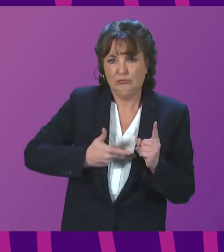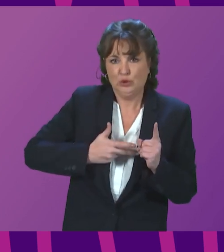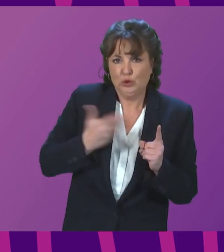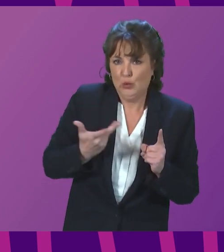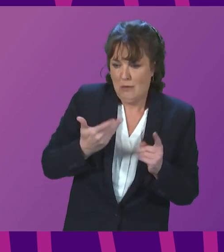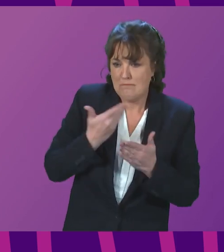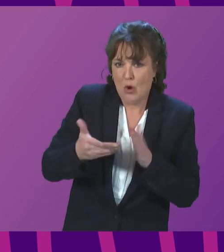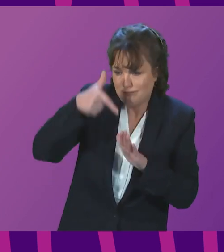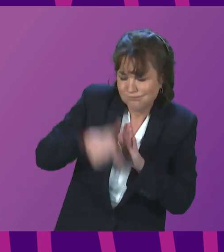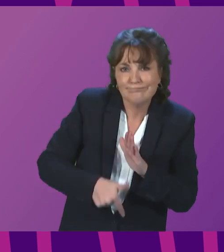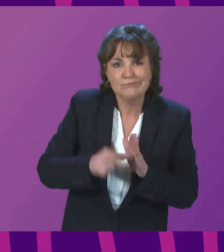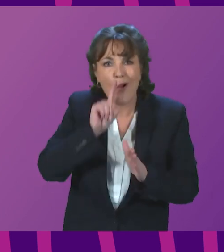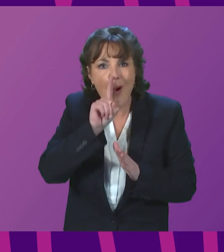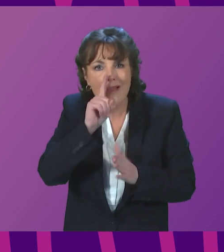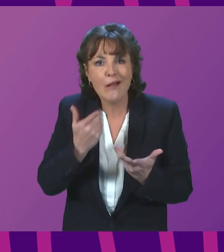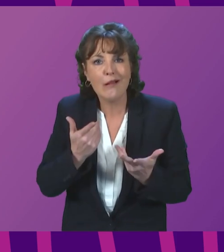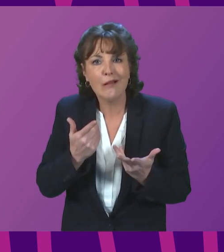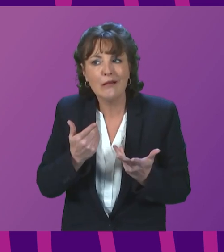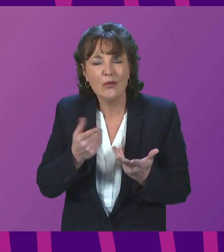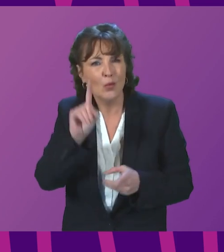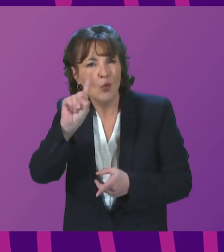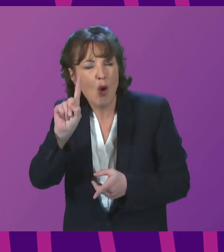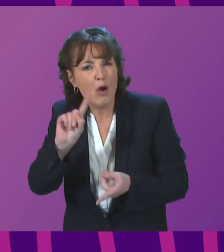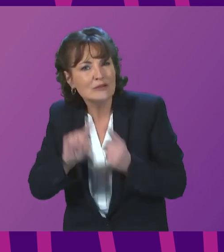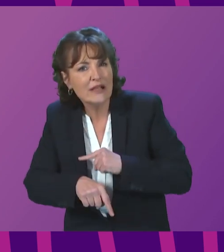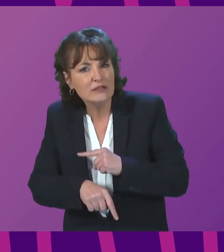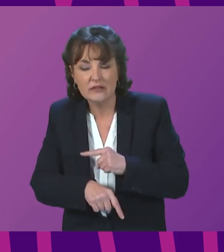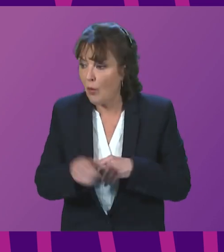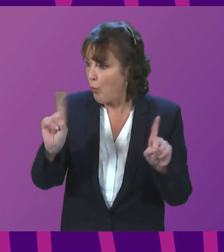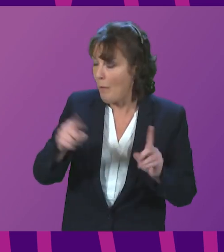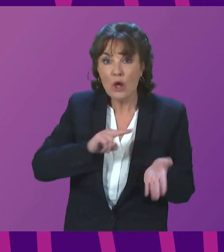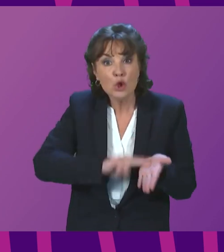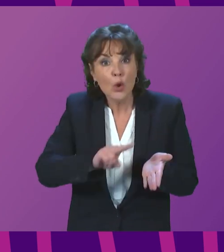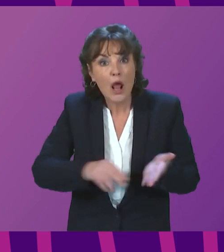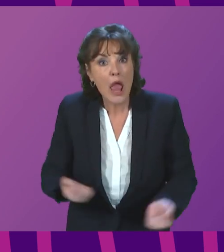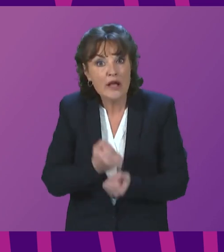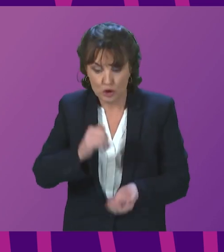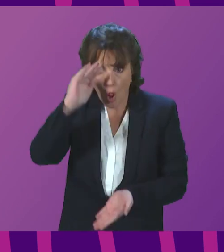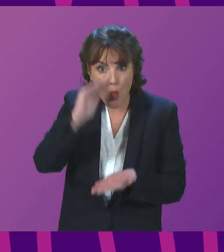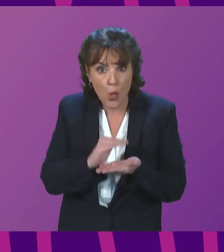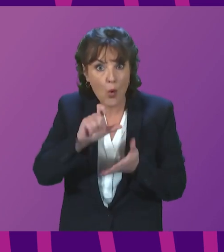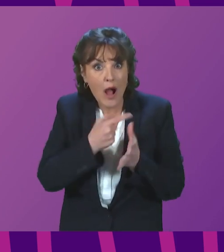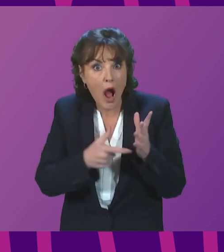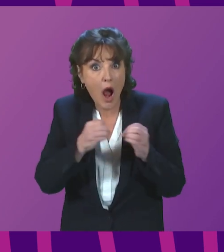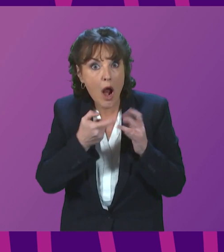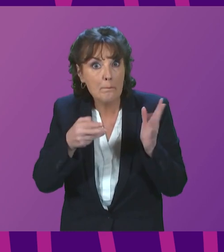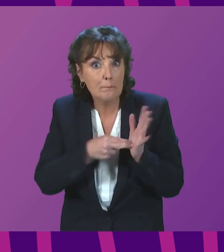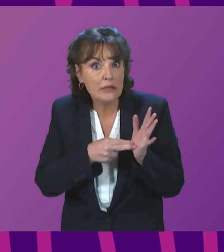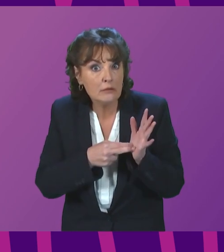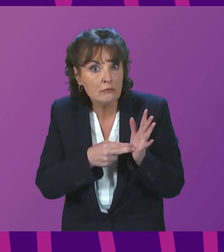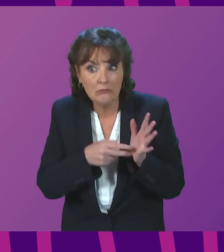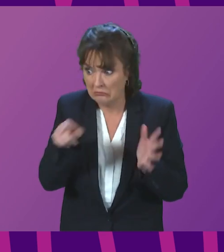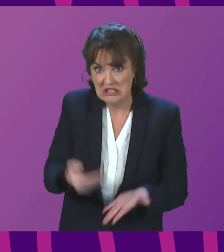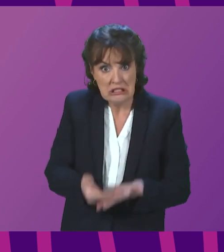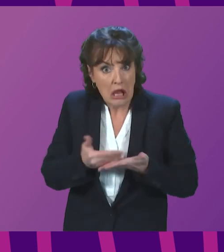support the increased use of nuclear energy. It is low carbon and it is safe. Shouldn't nuclear be in Scotland's